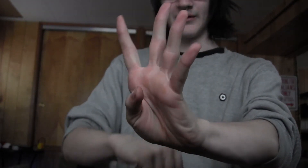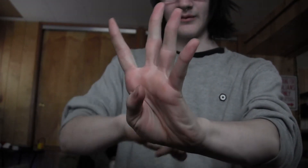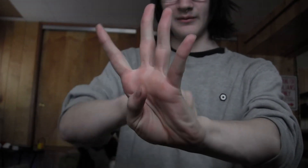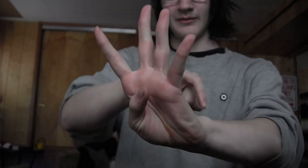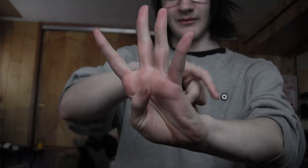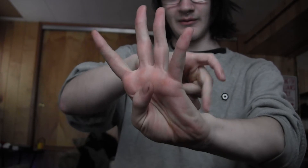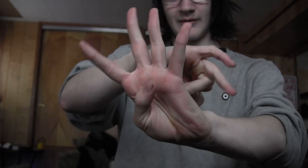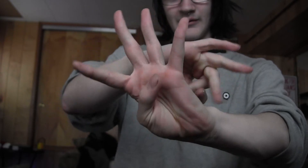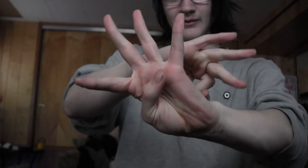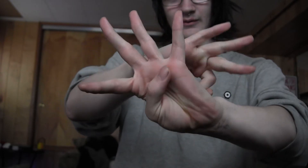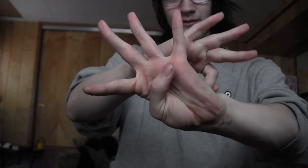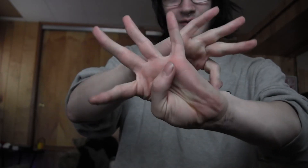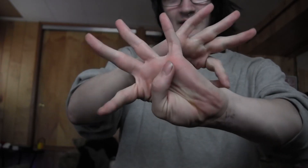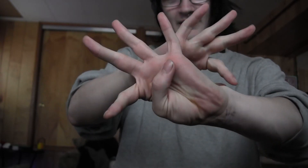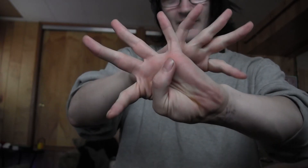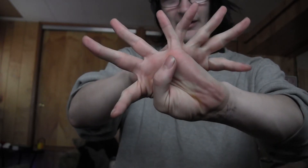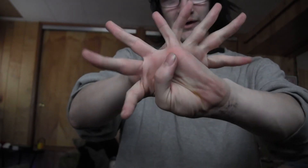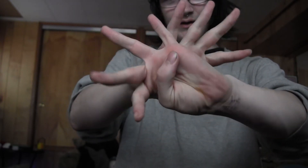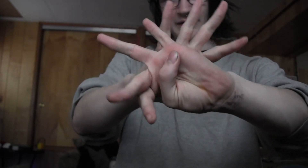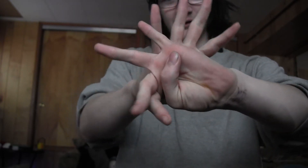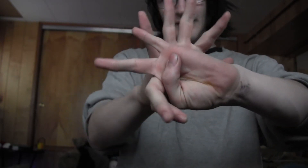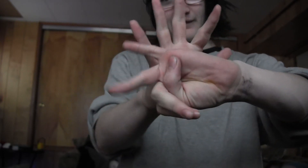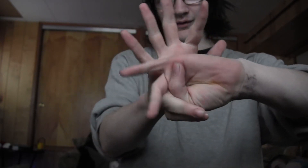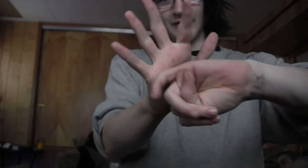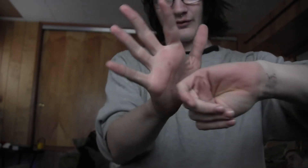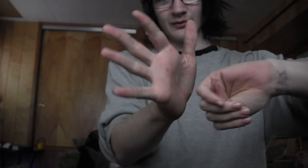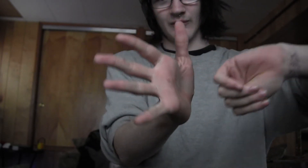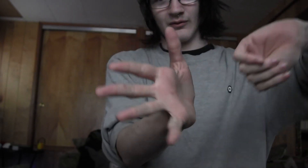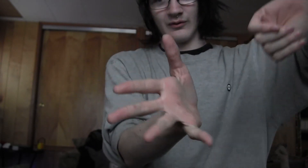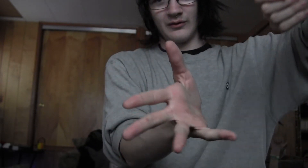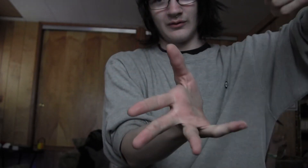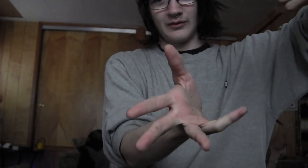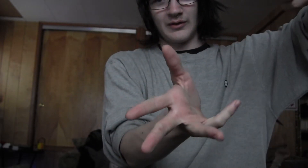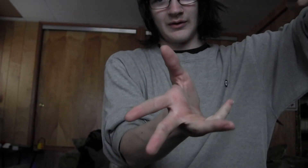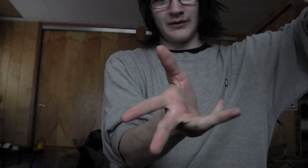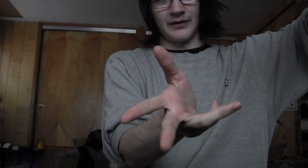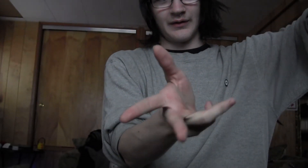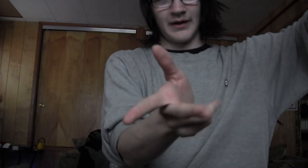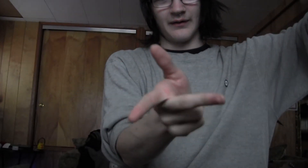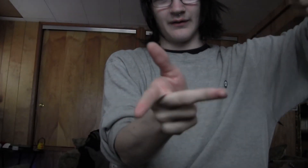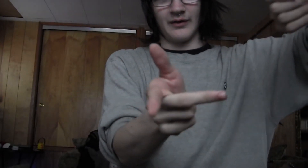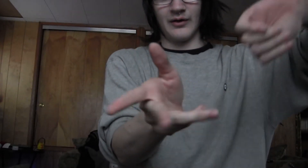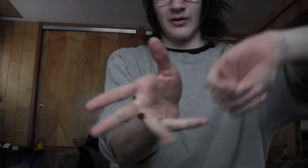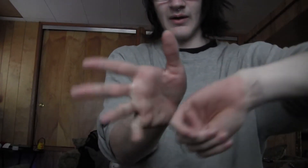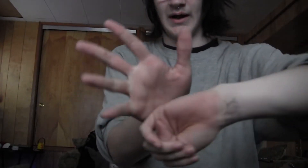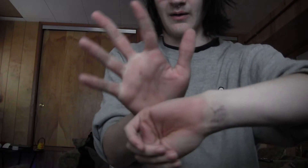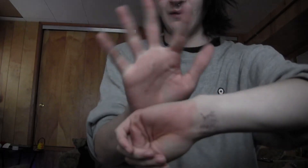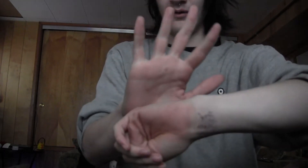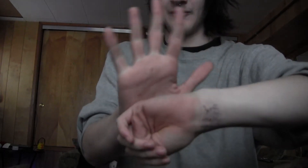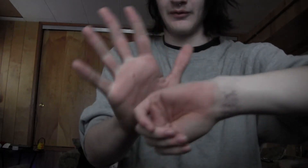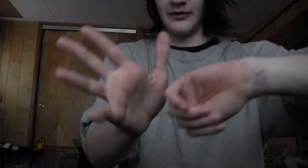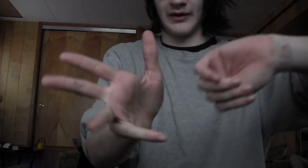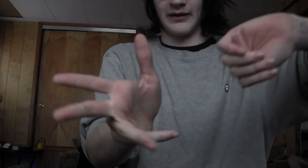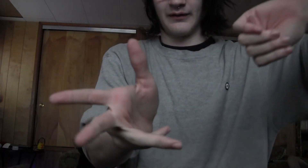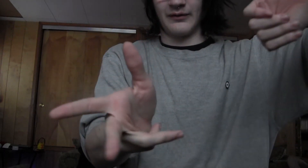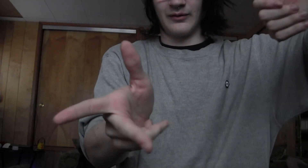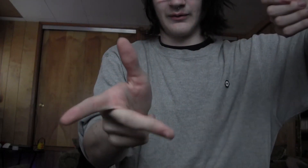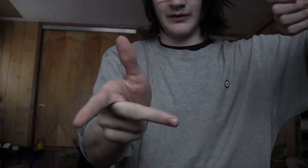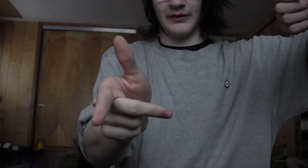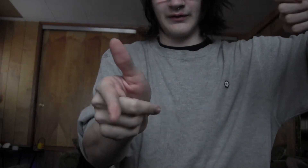the hand behind is going to finish the roll. This hand is going to go out almost like it's closing this